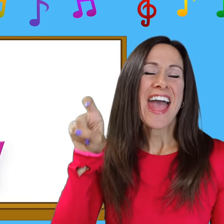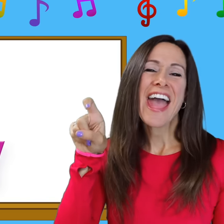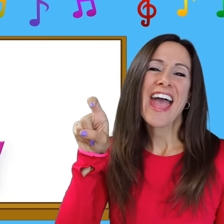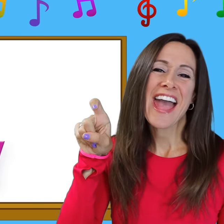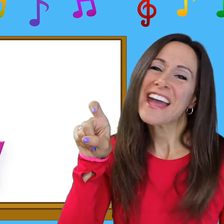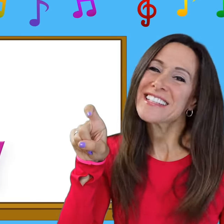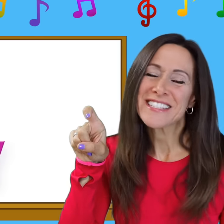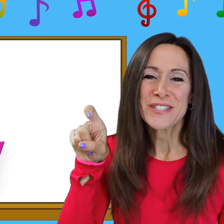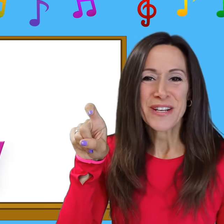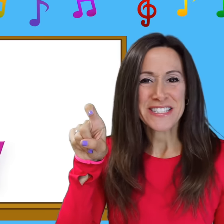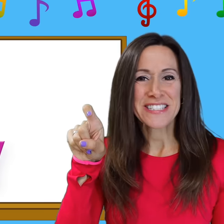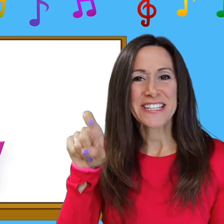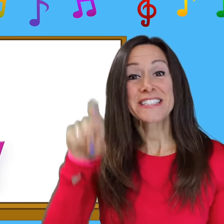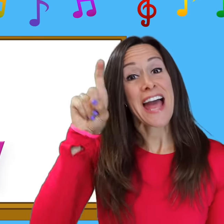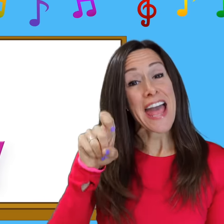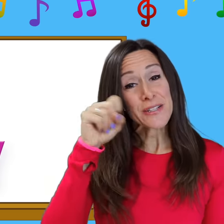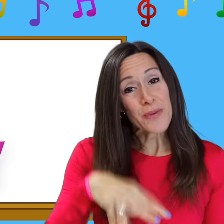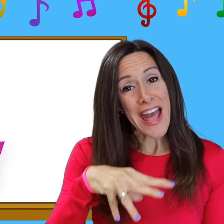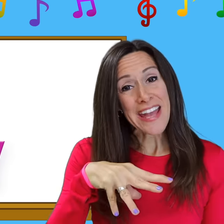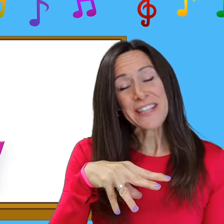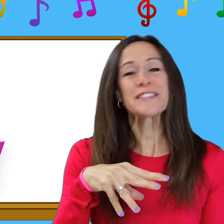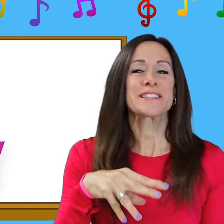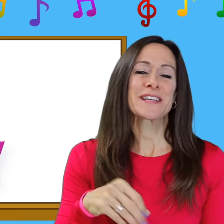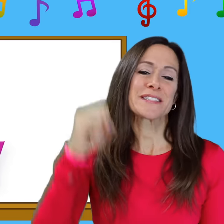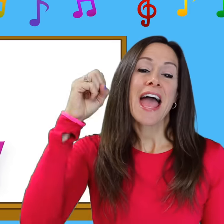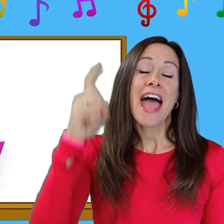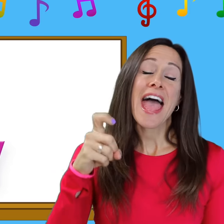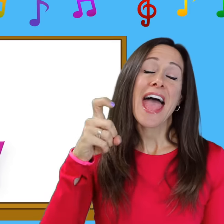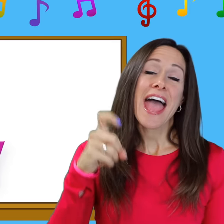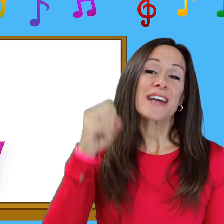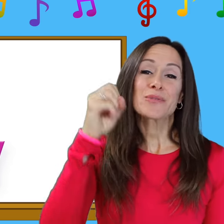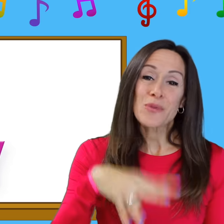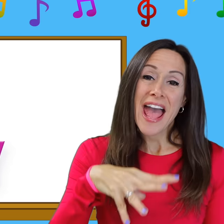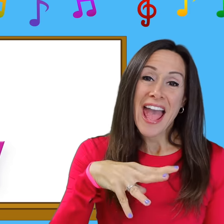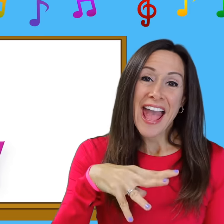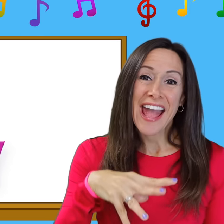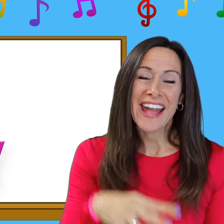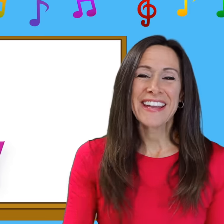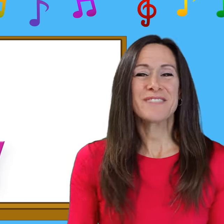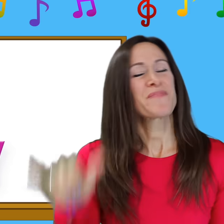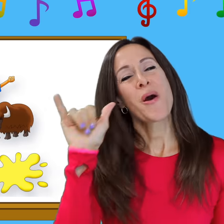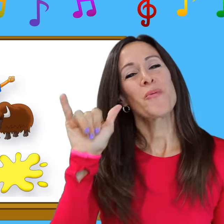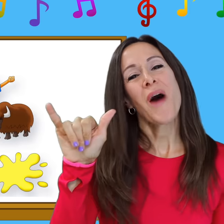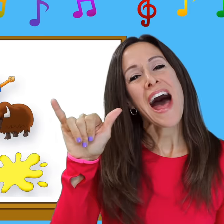is for x-x-x-x-ray, x-x-x-x-ray Y